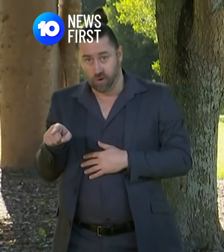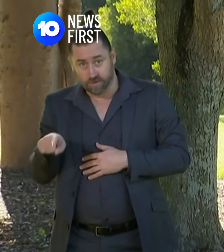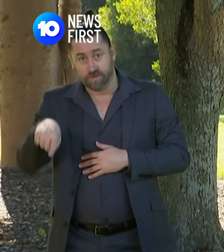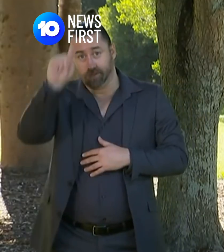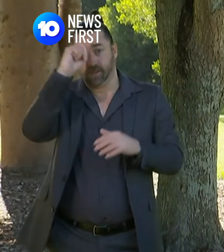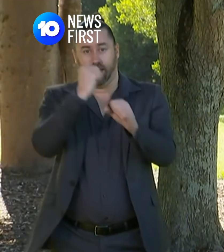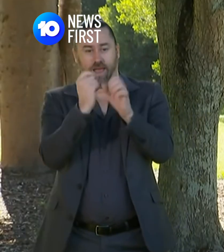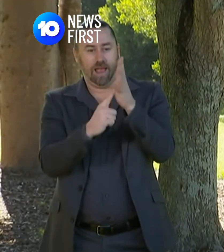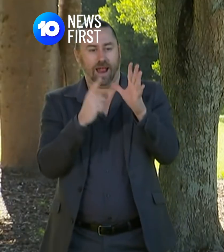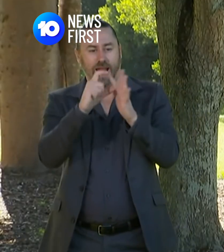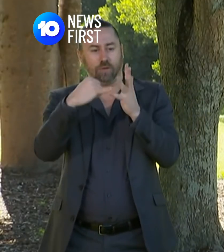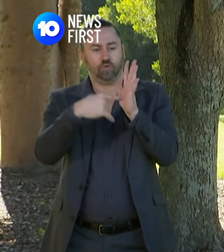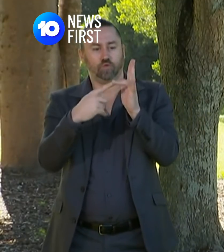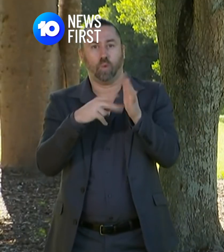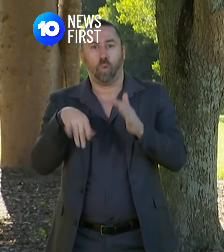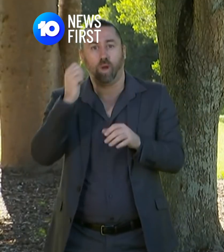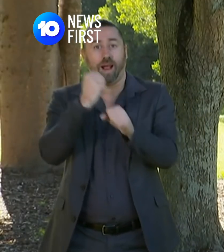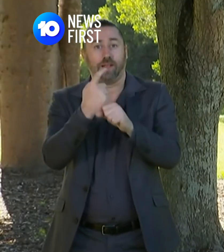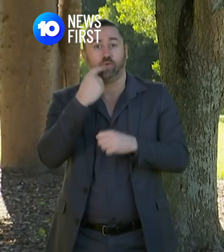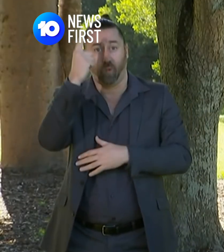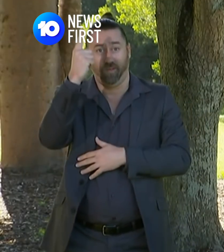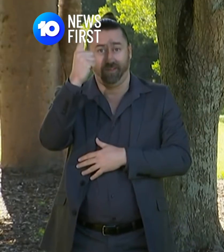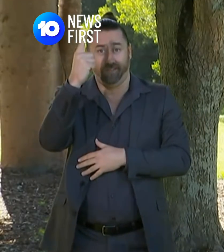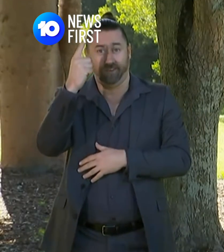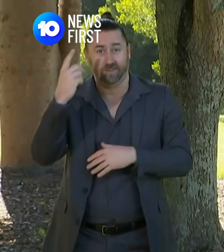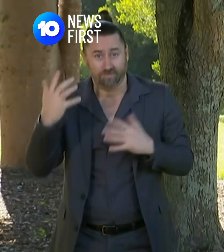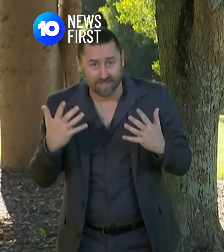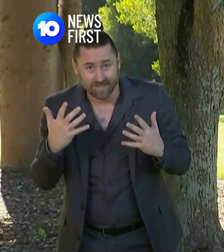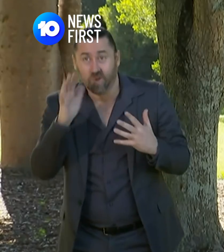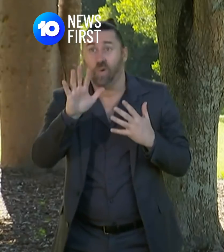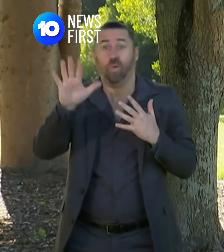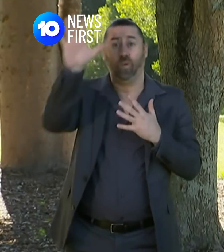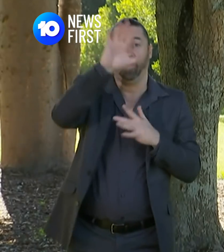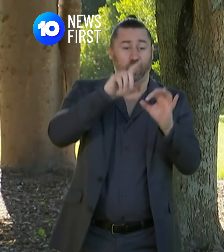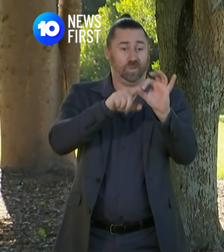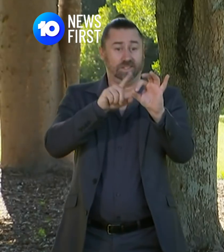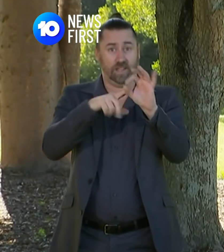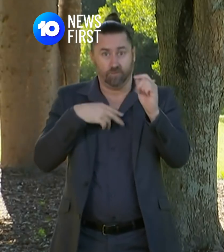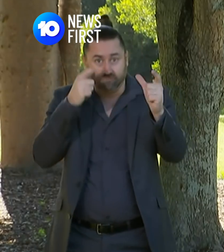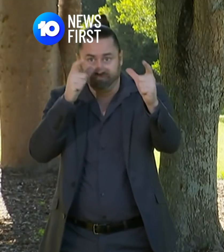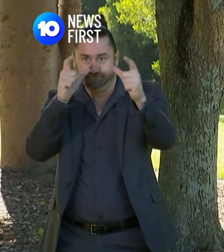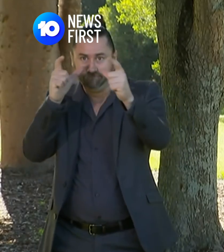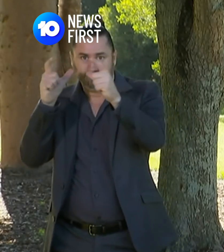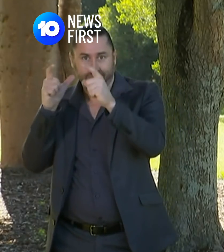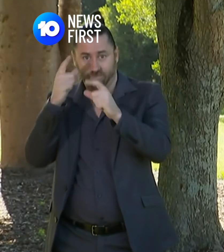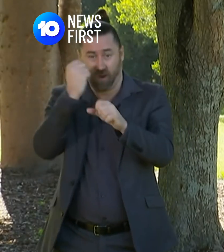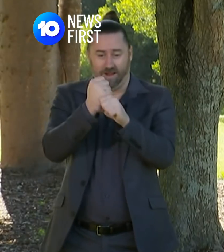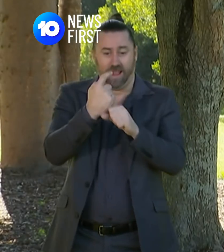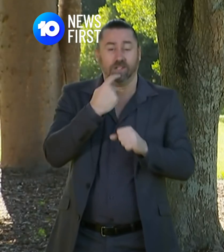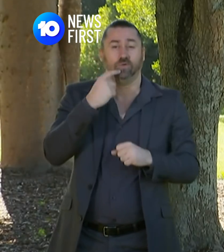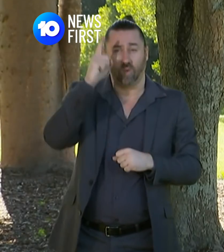Gladstone so that means now for the rest of Queensland we will be putting in that